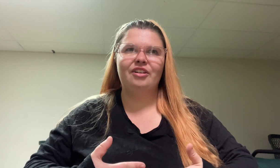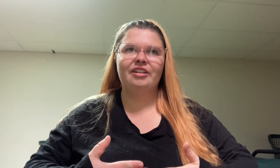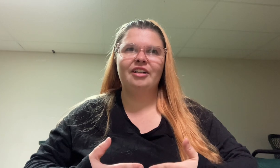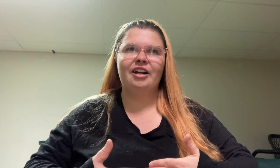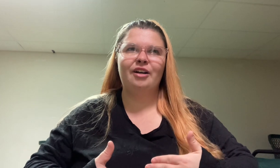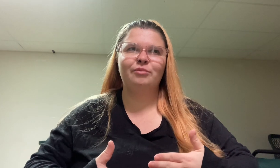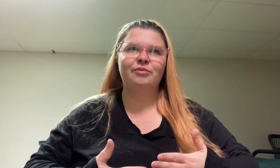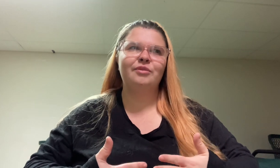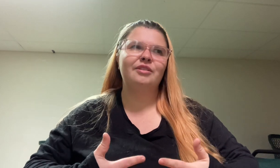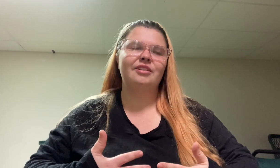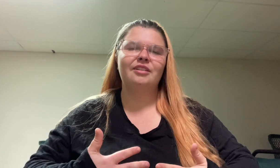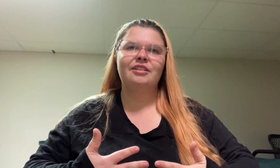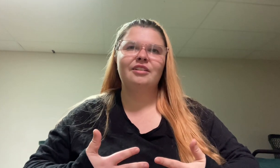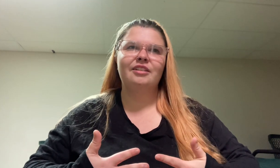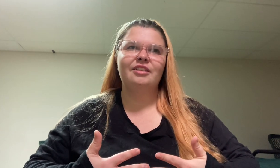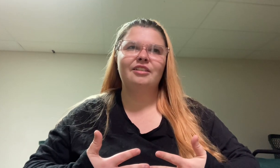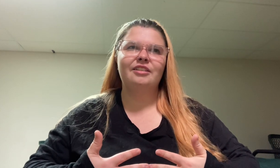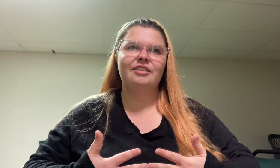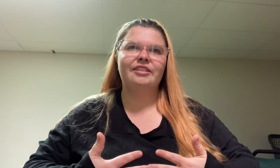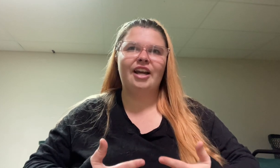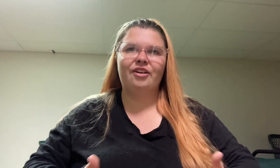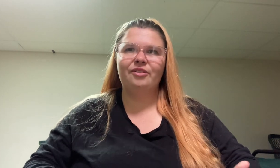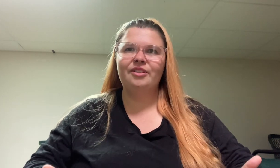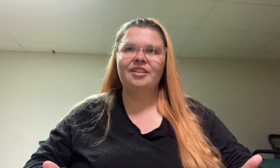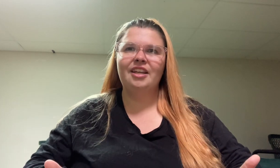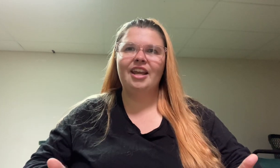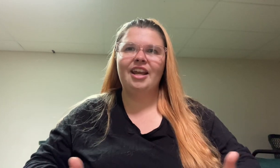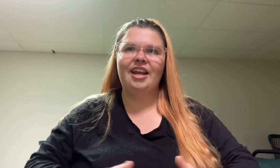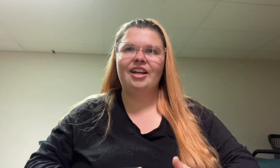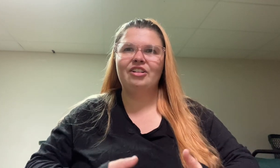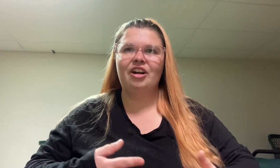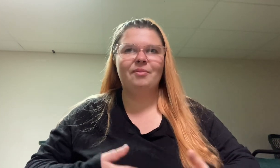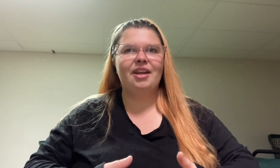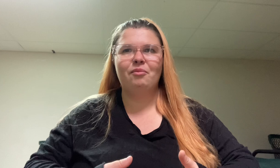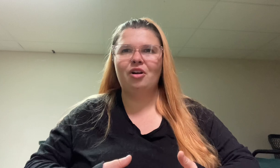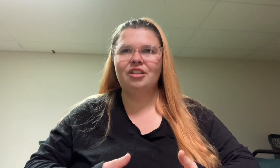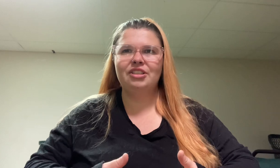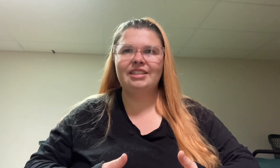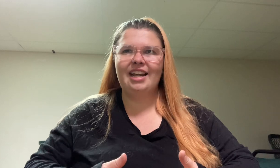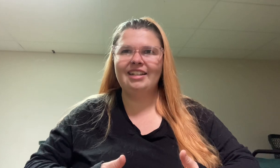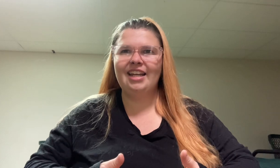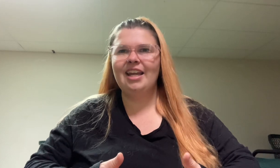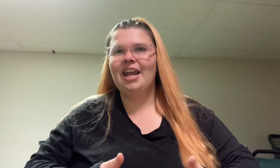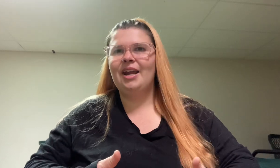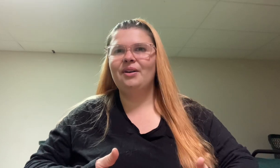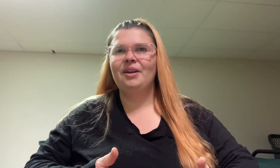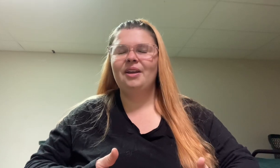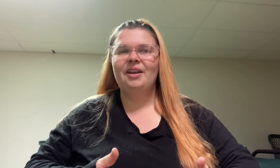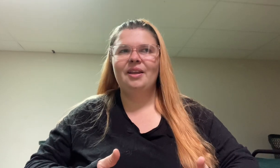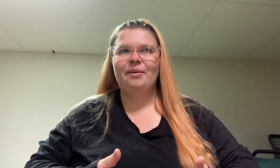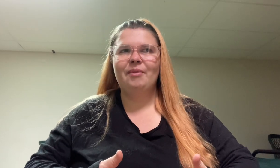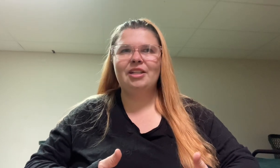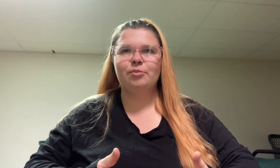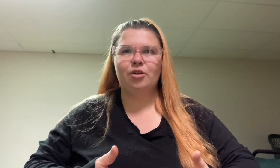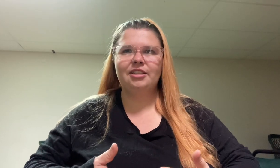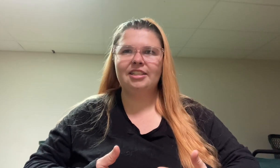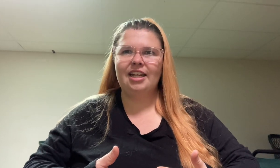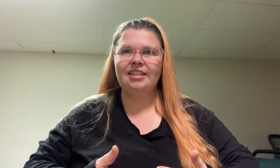come down and make it more understanding and makes more sense.